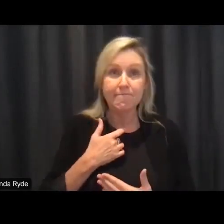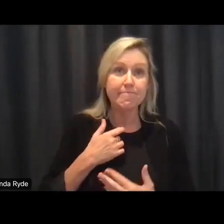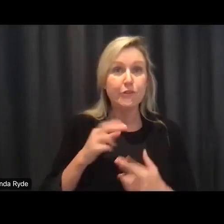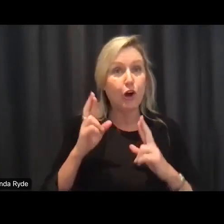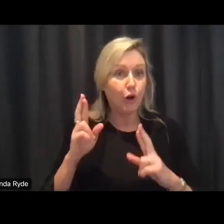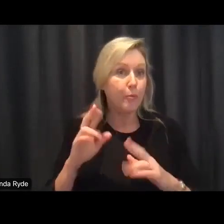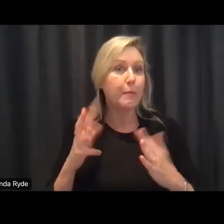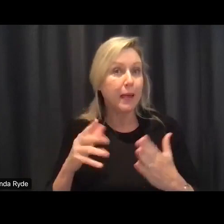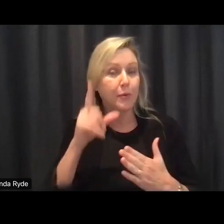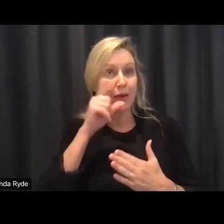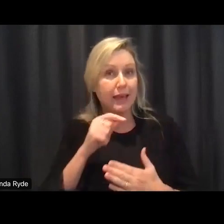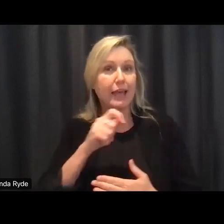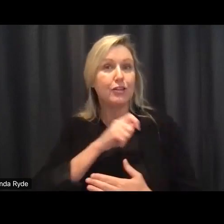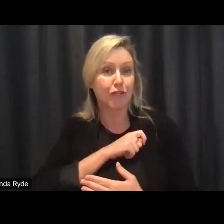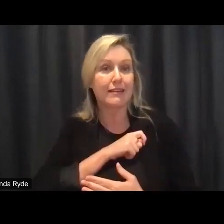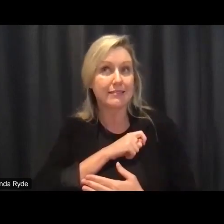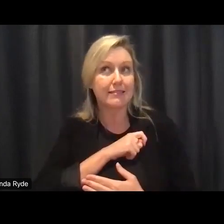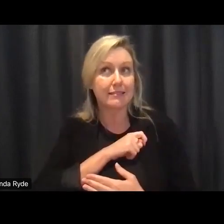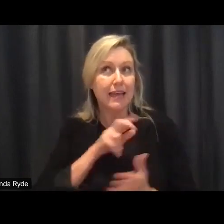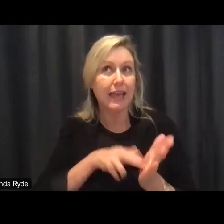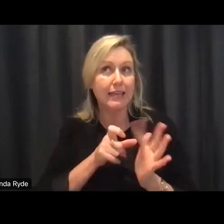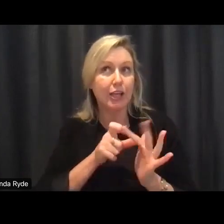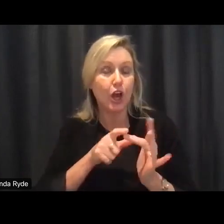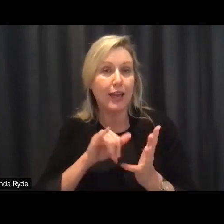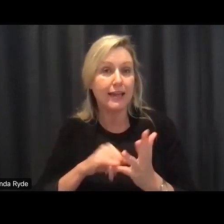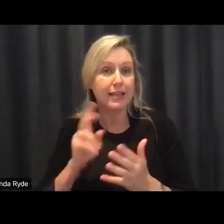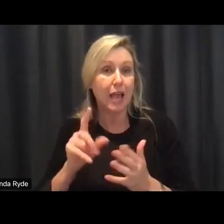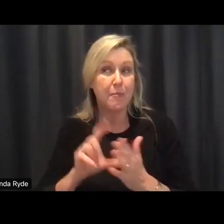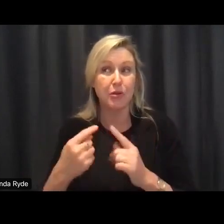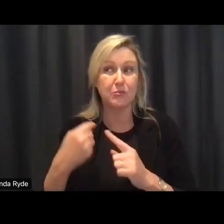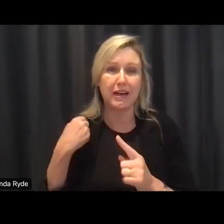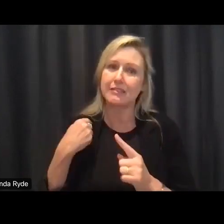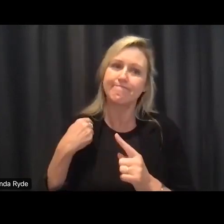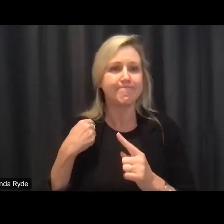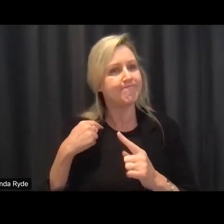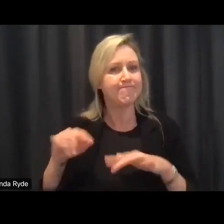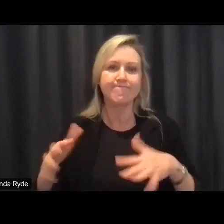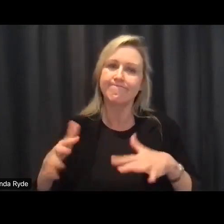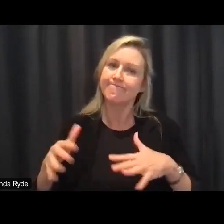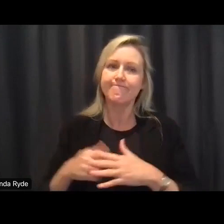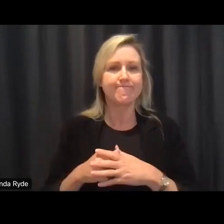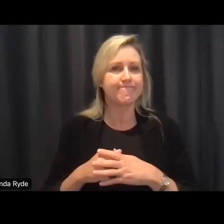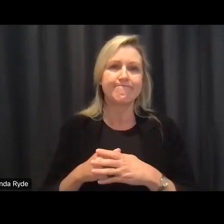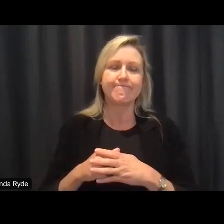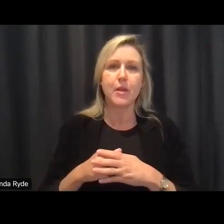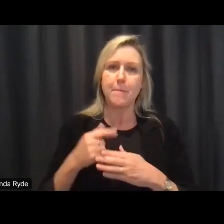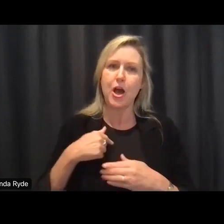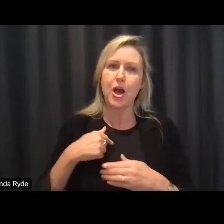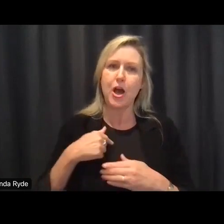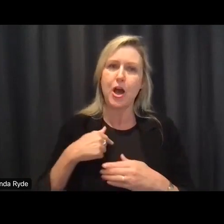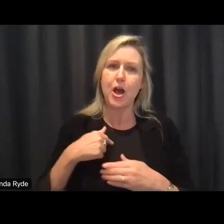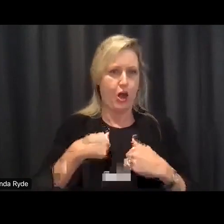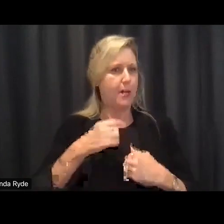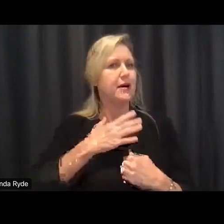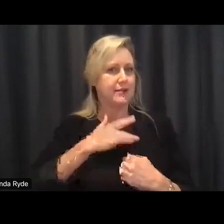i personally feel confident uh that this uh review um is is